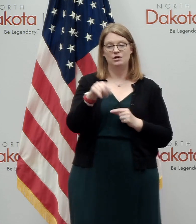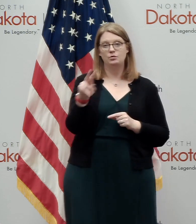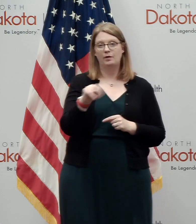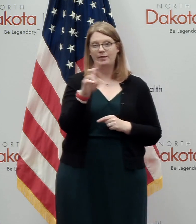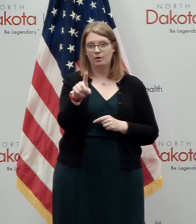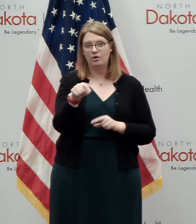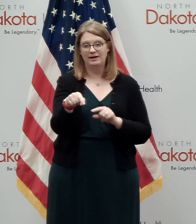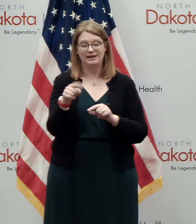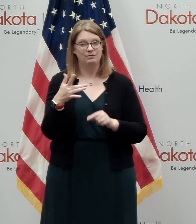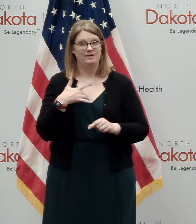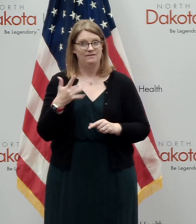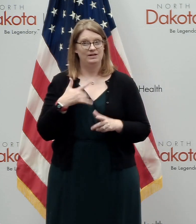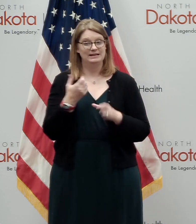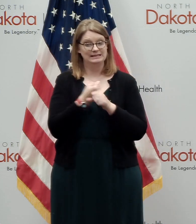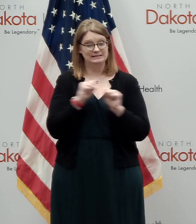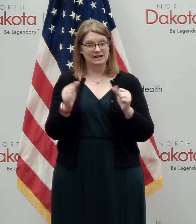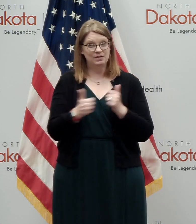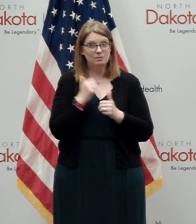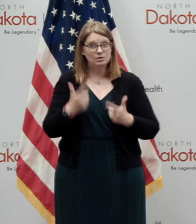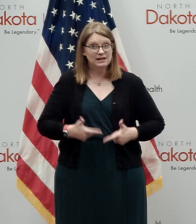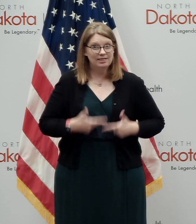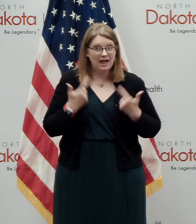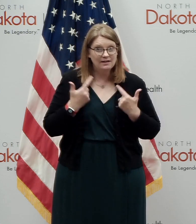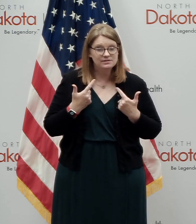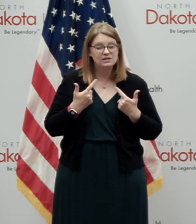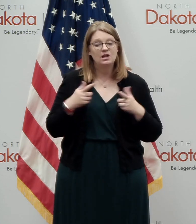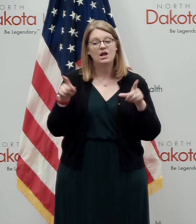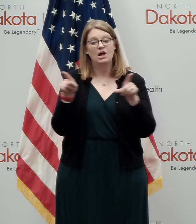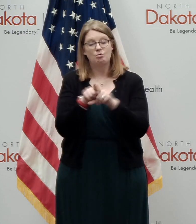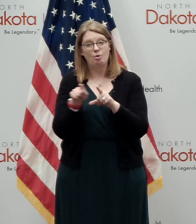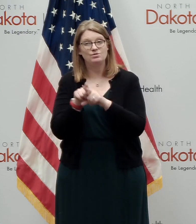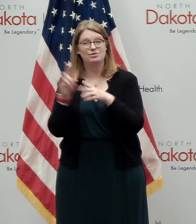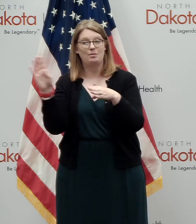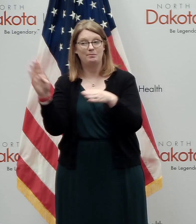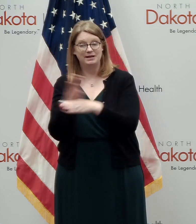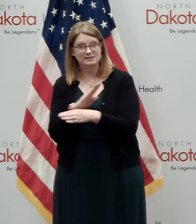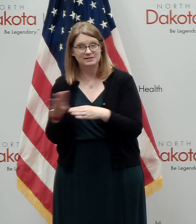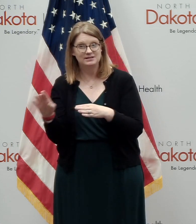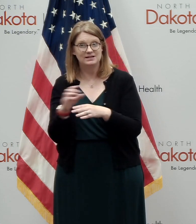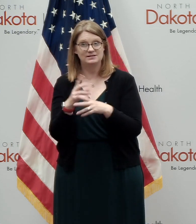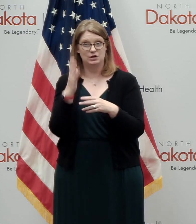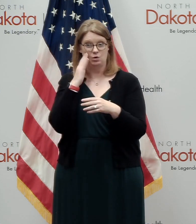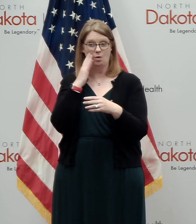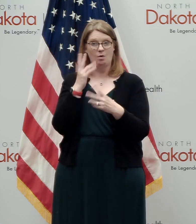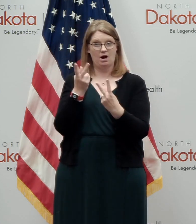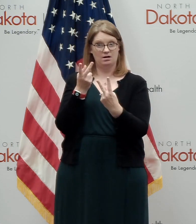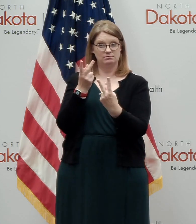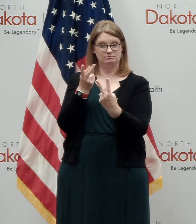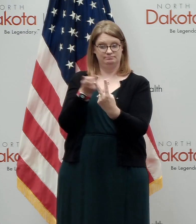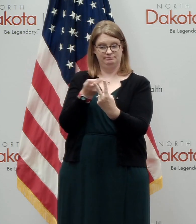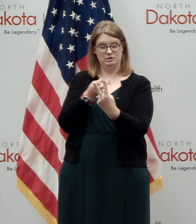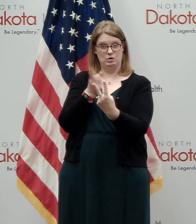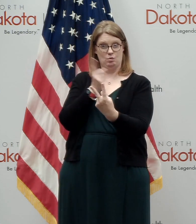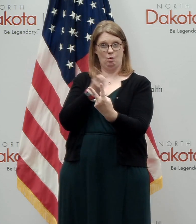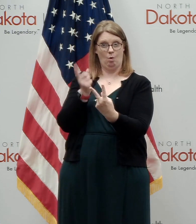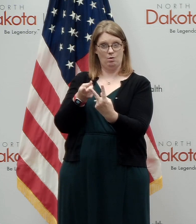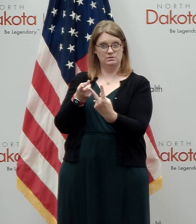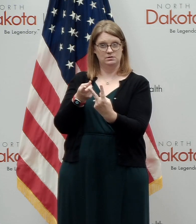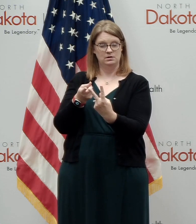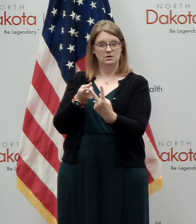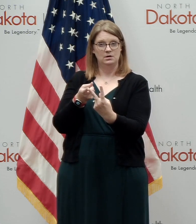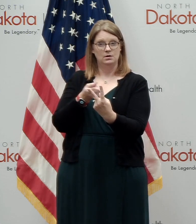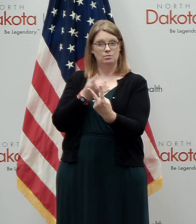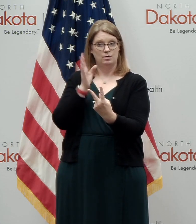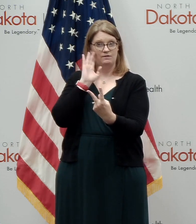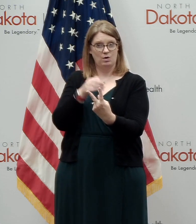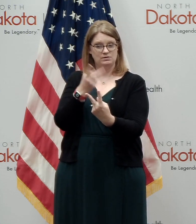that we think saves the most lives and saves the most livelihoods. You know, this dual goal that we have, we're not just focused on one, we're focused